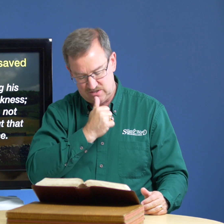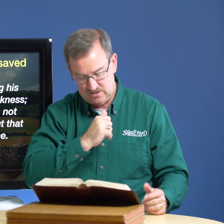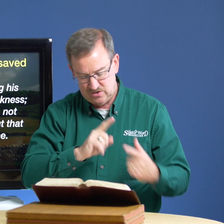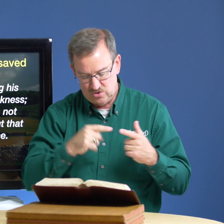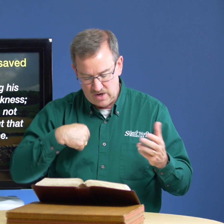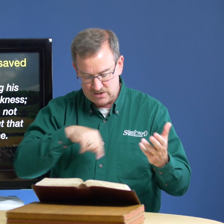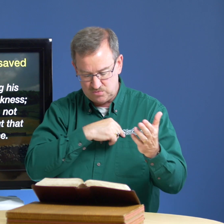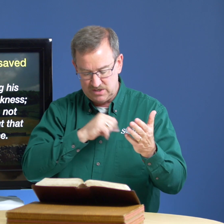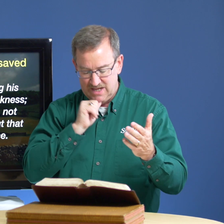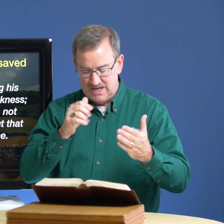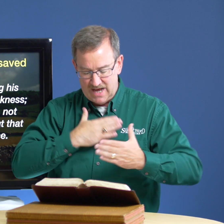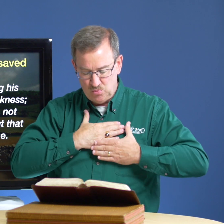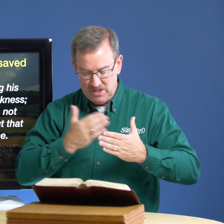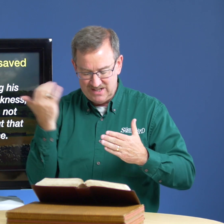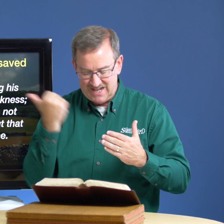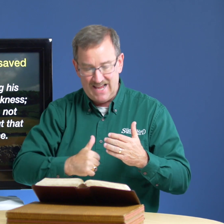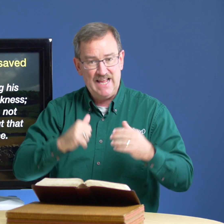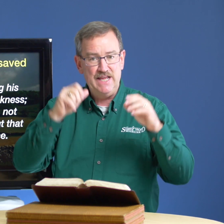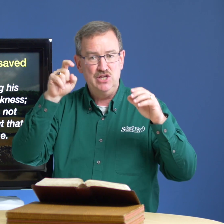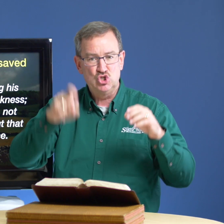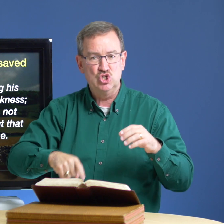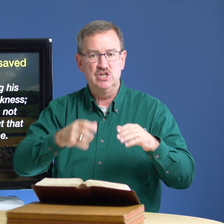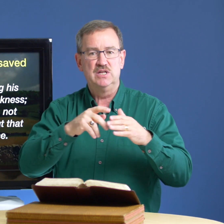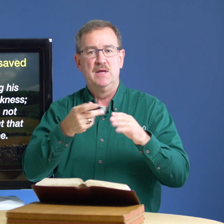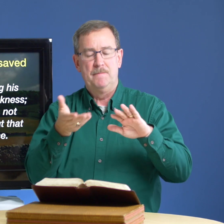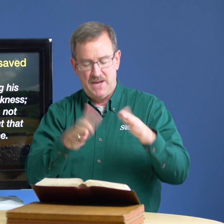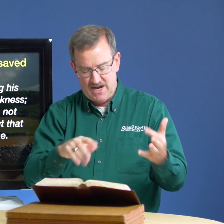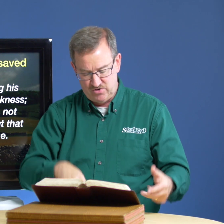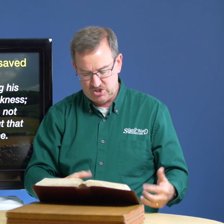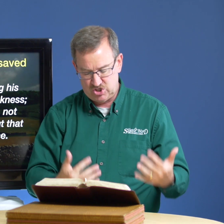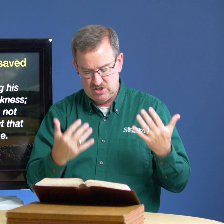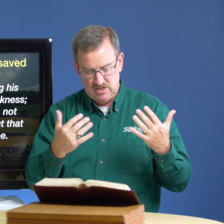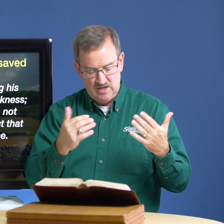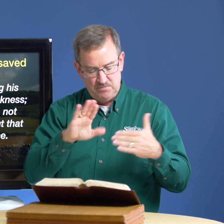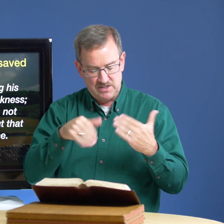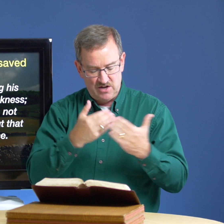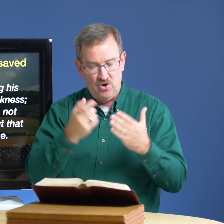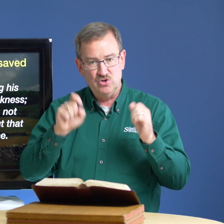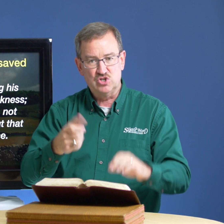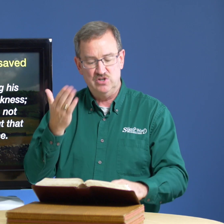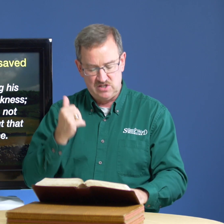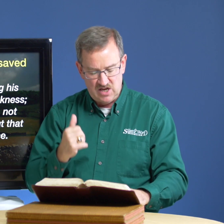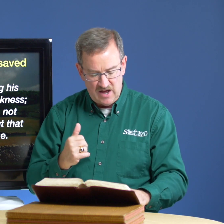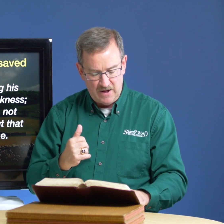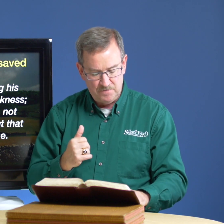to usward not willing that any should perish but that all should come